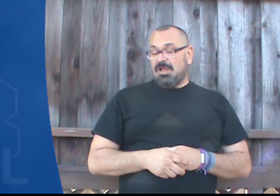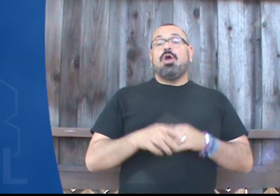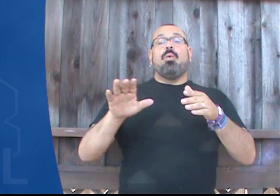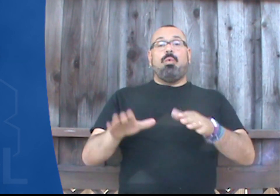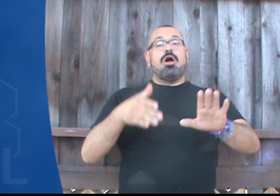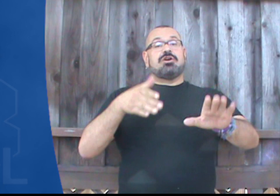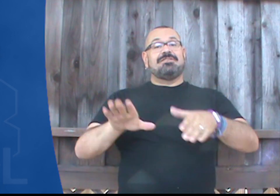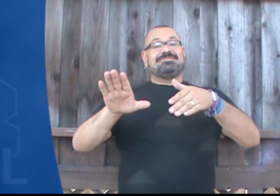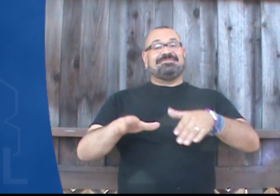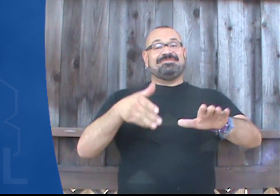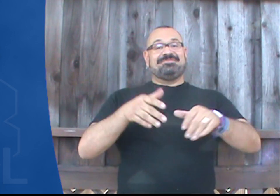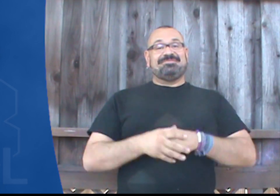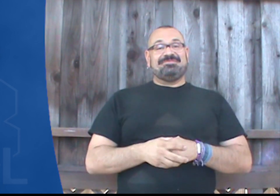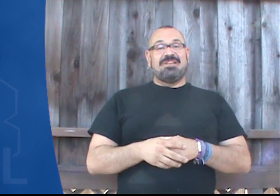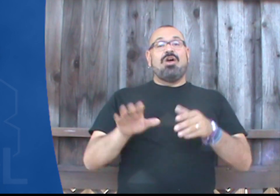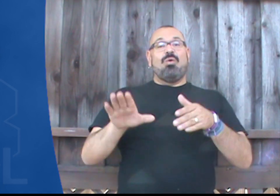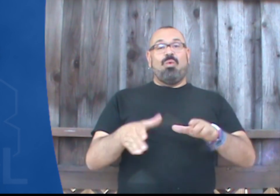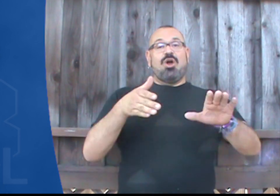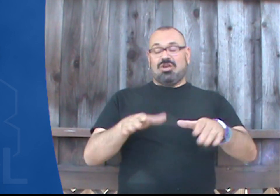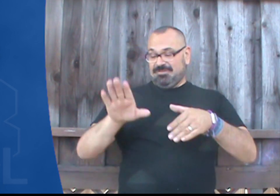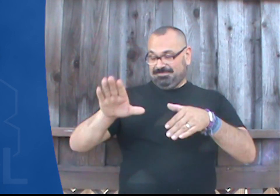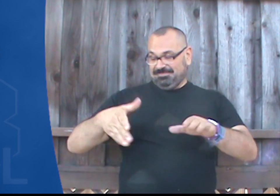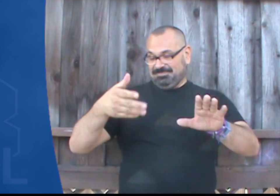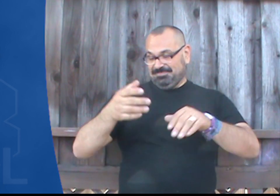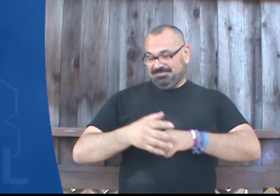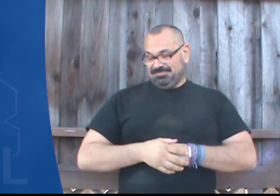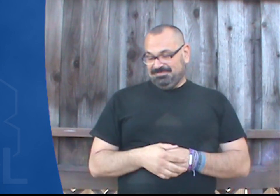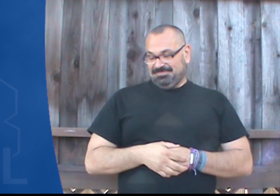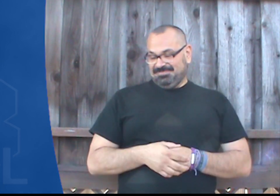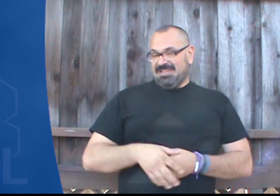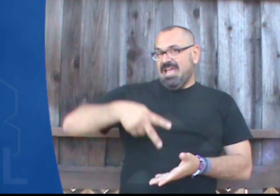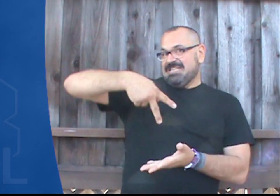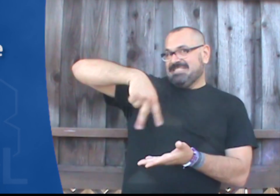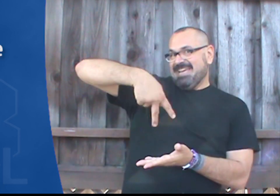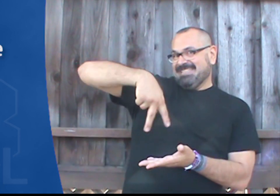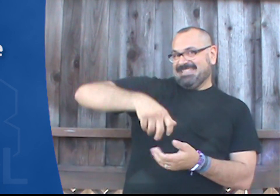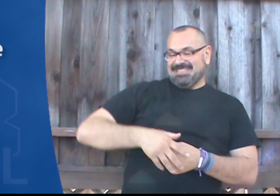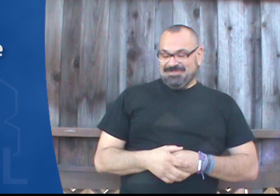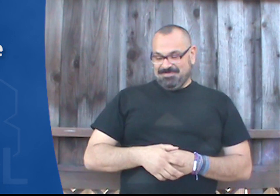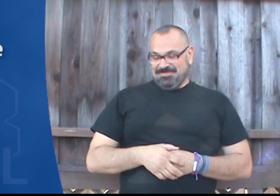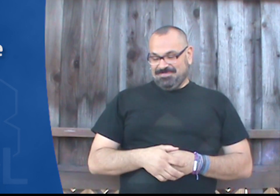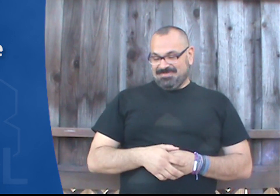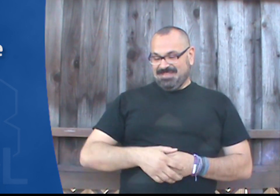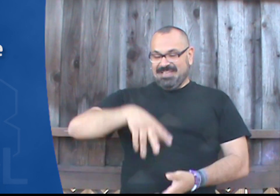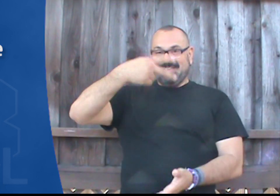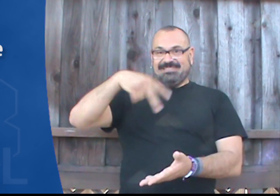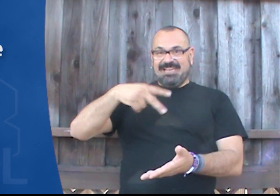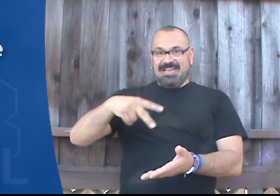Walk. Walk. Dance. Dance.